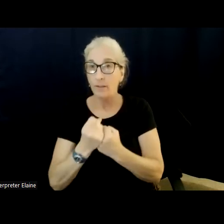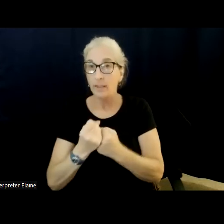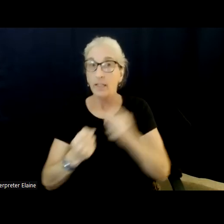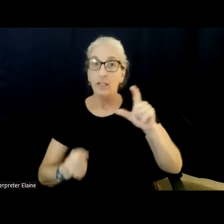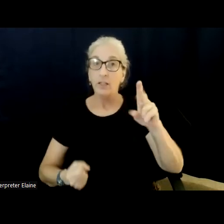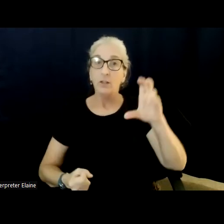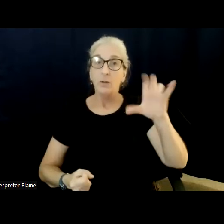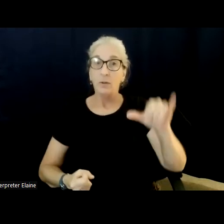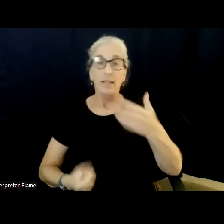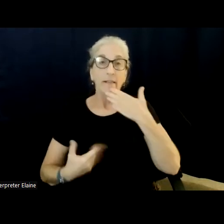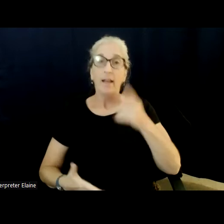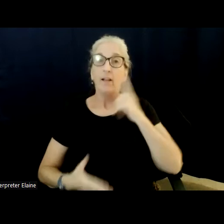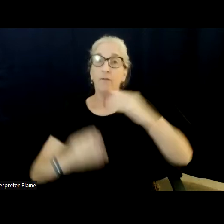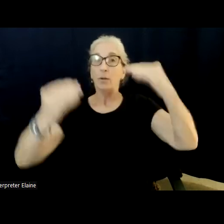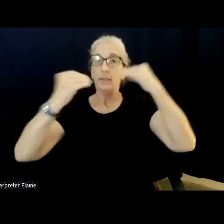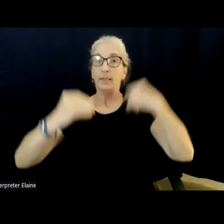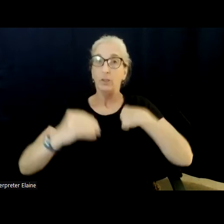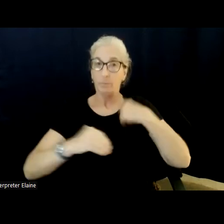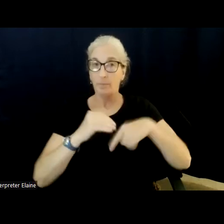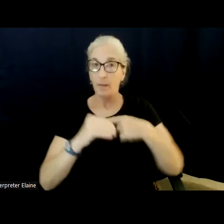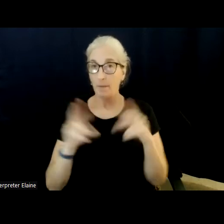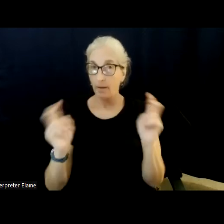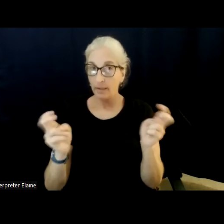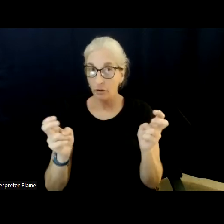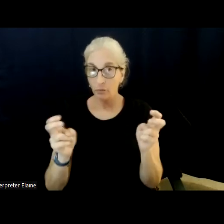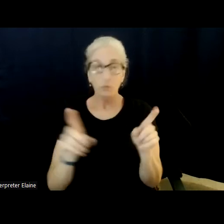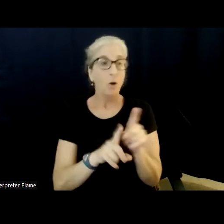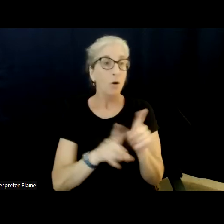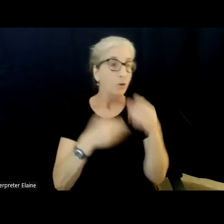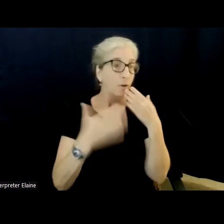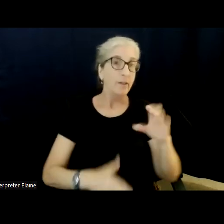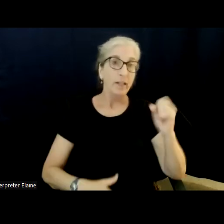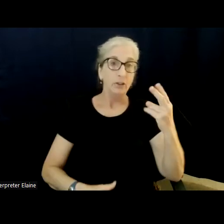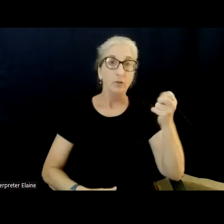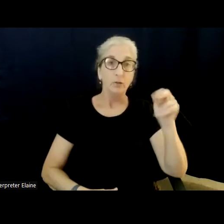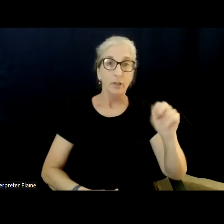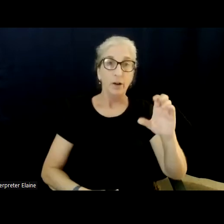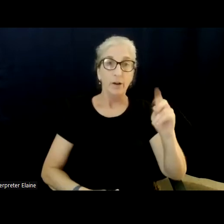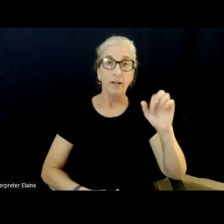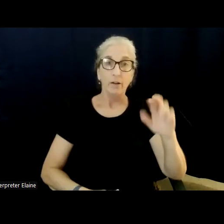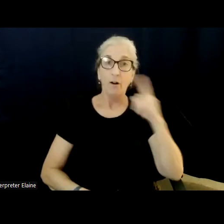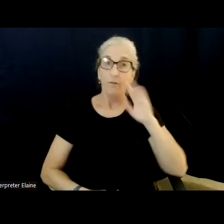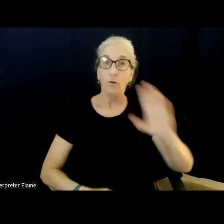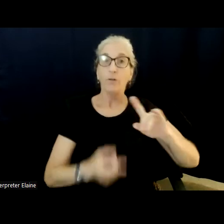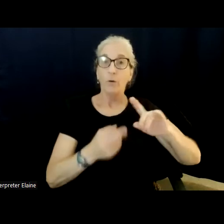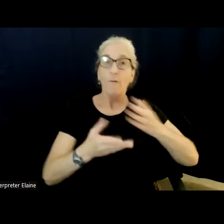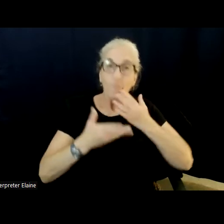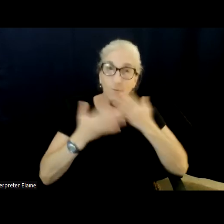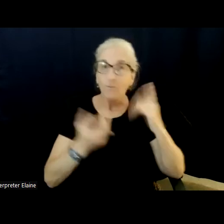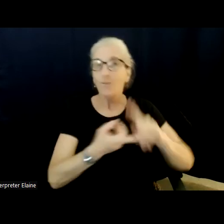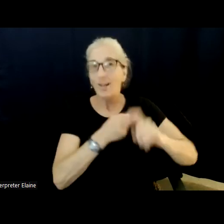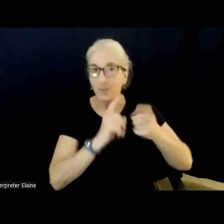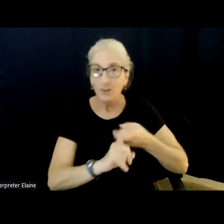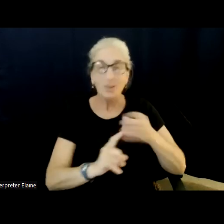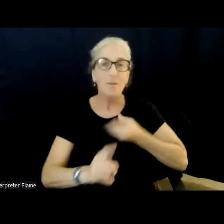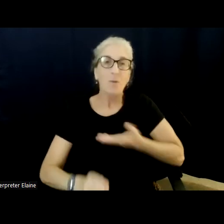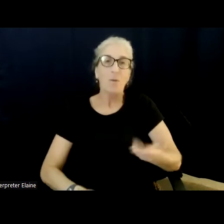with me and educating me on the issues. Thank you to Sharon and Connor for your friendship and welcoming me into your lives so I can better understand